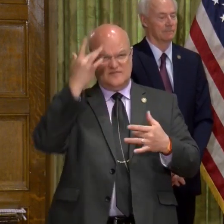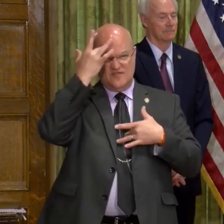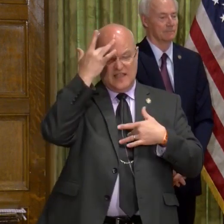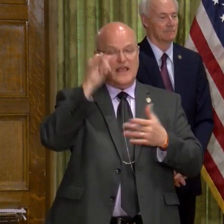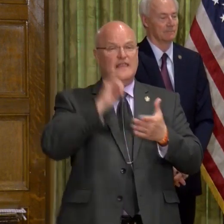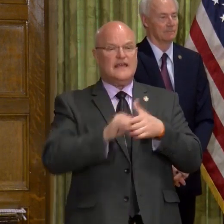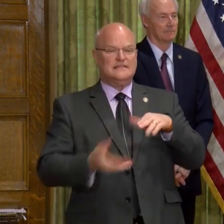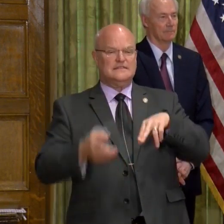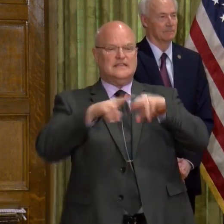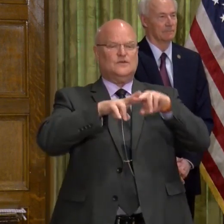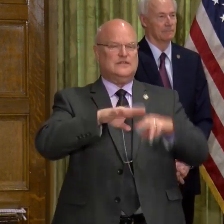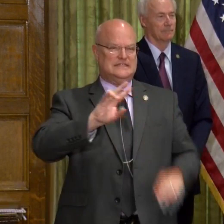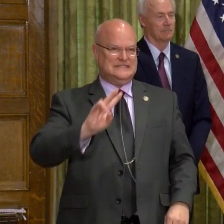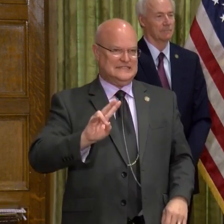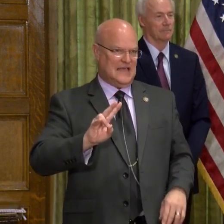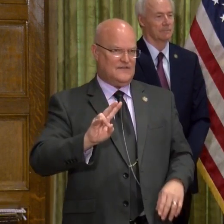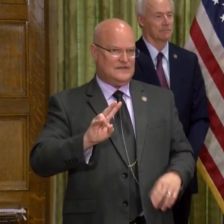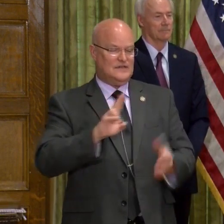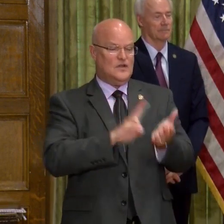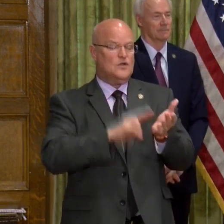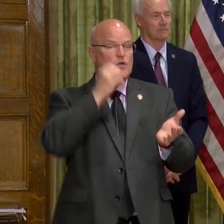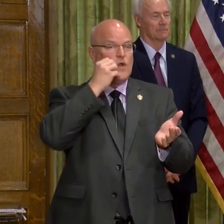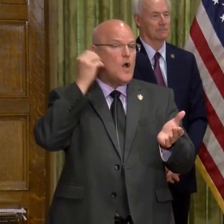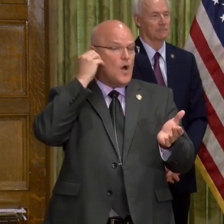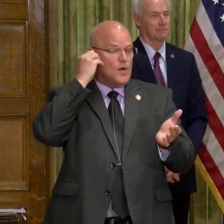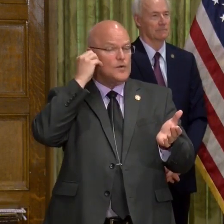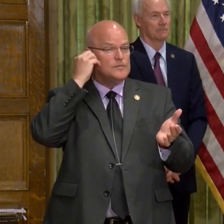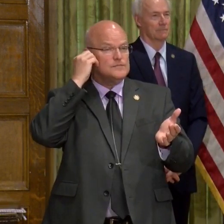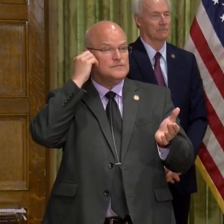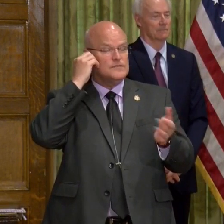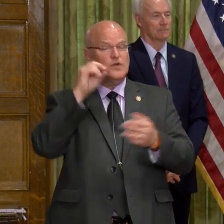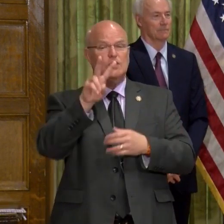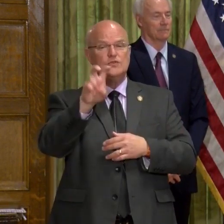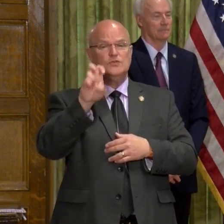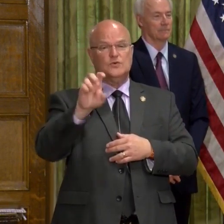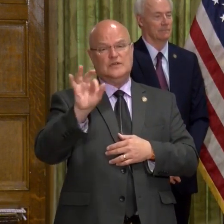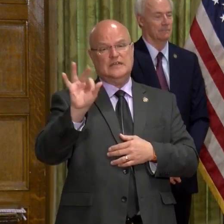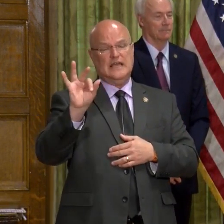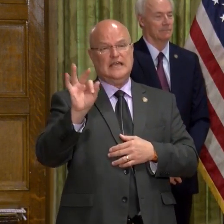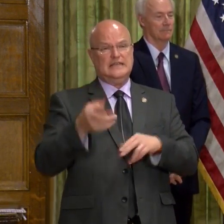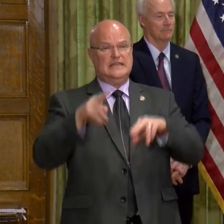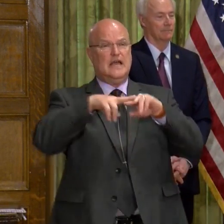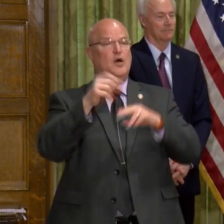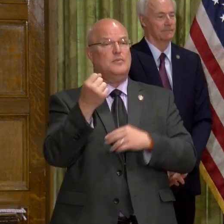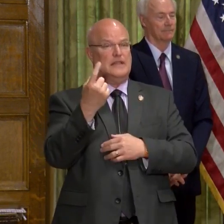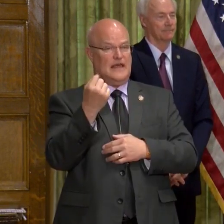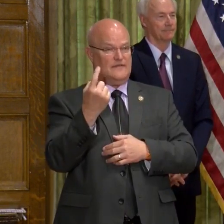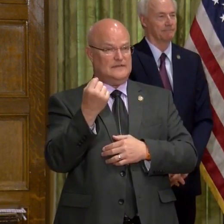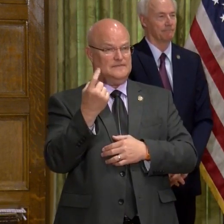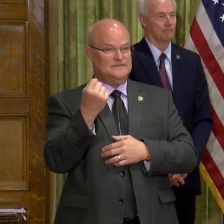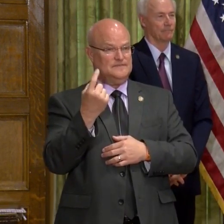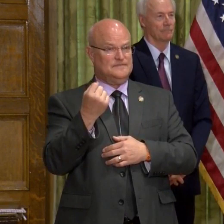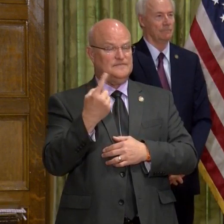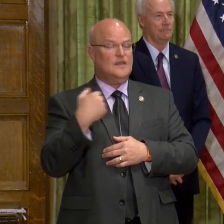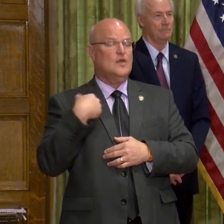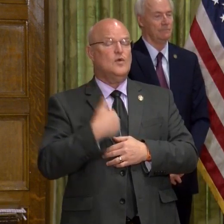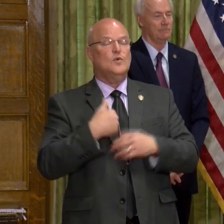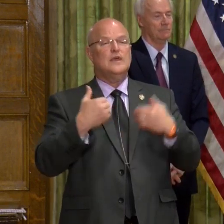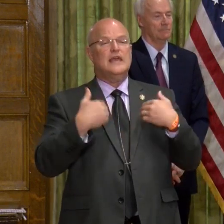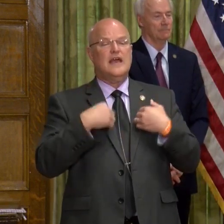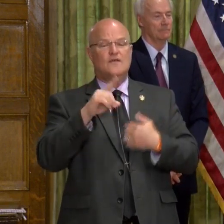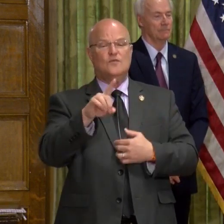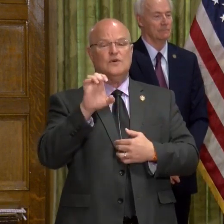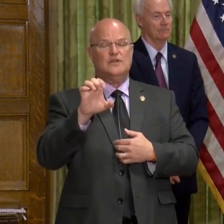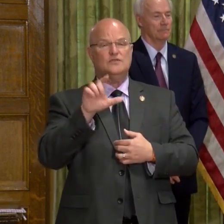That's up 7 from yesterday. Our nursing home residents, 219. That's up 11 from yesterday. And we have